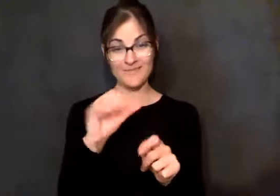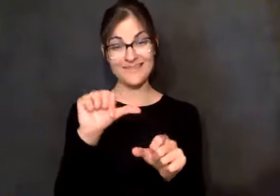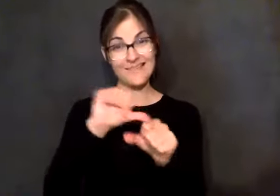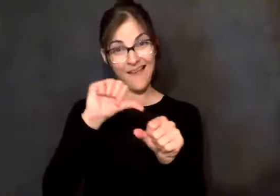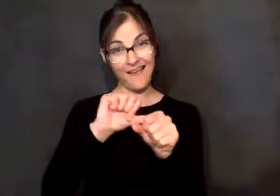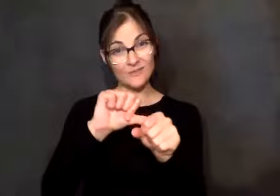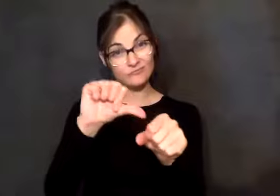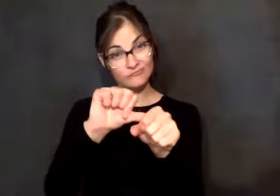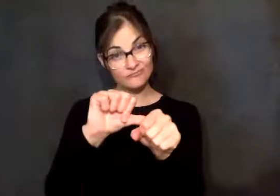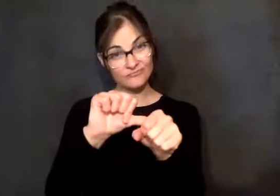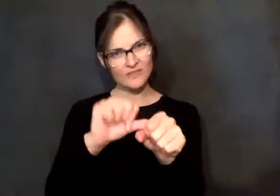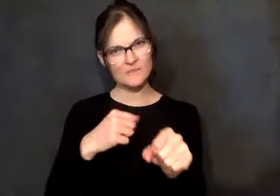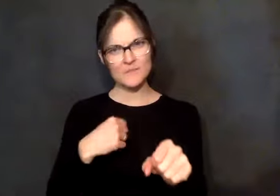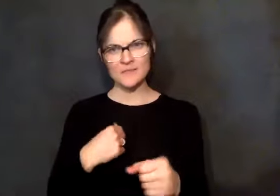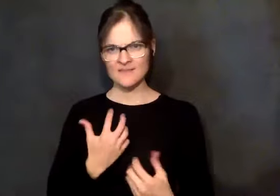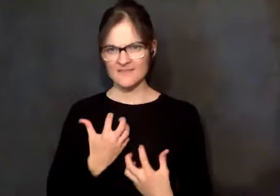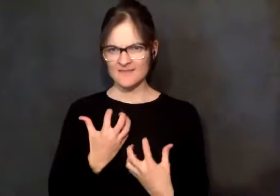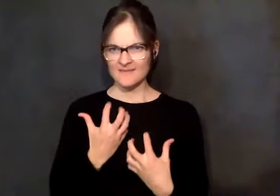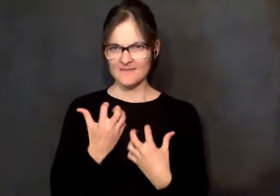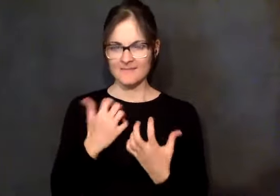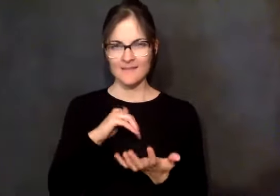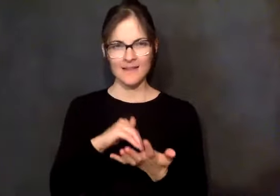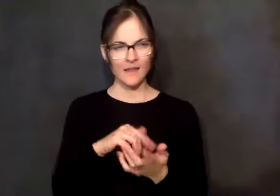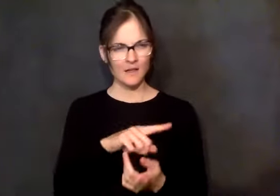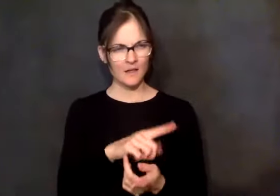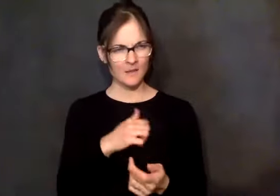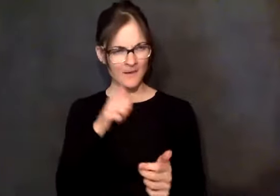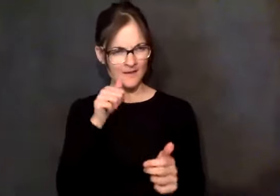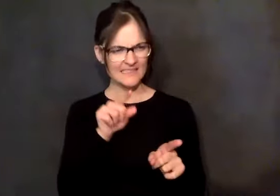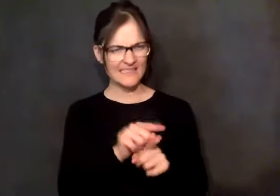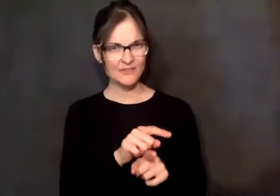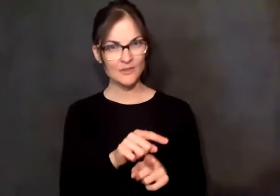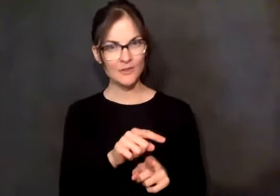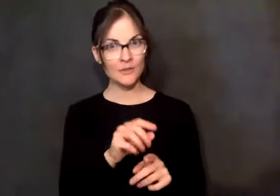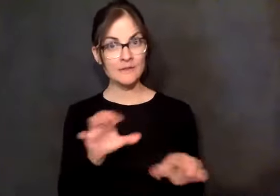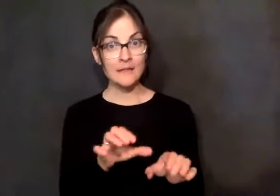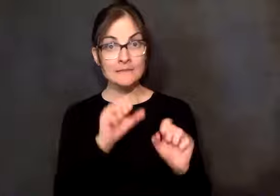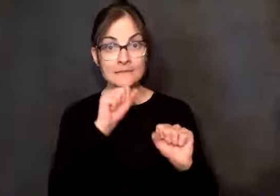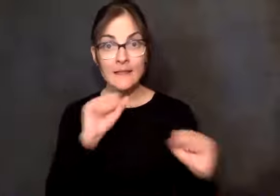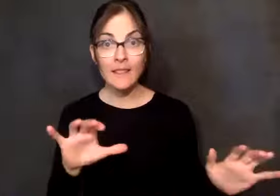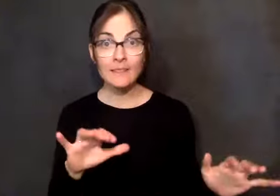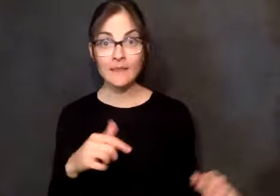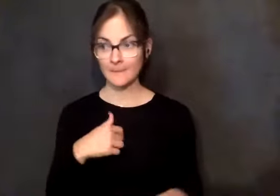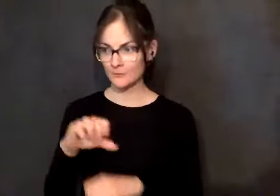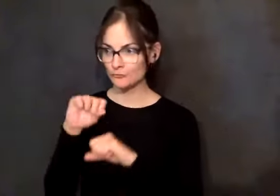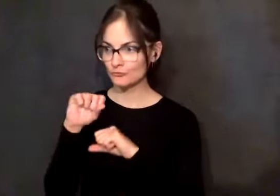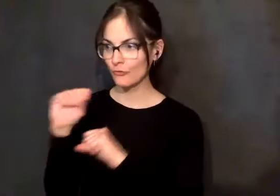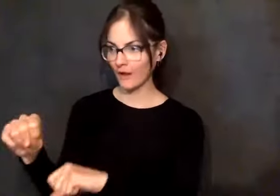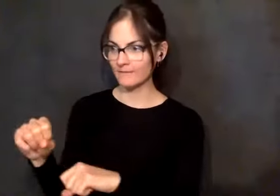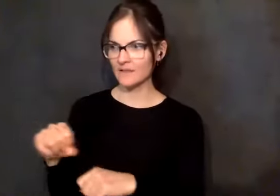she's not driven one mile. She's not pumped one gallon of gas. I was getting to that point where it's, you know, you know,